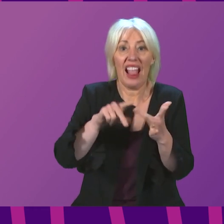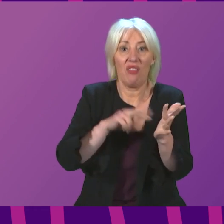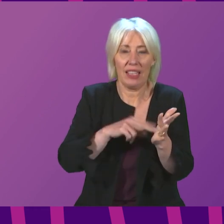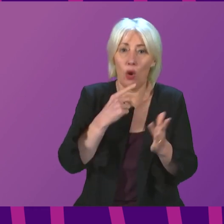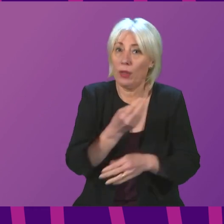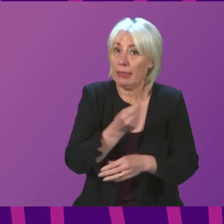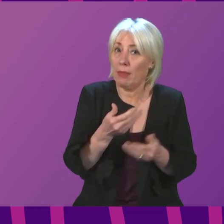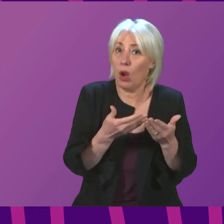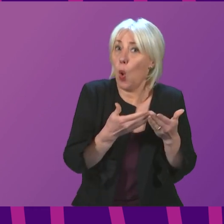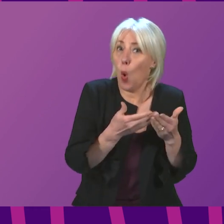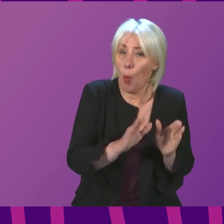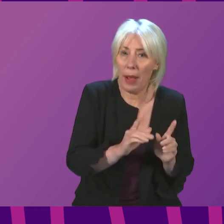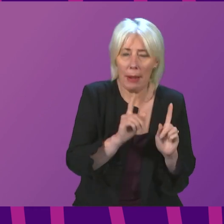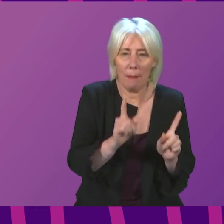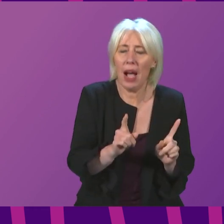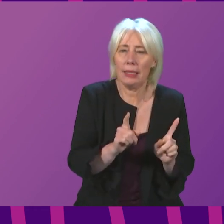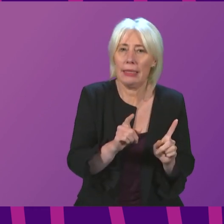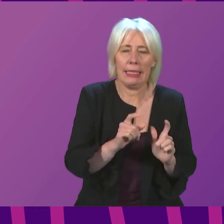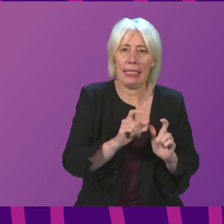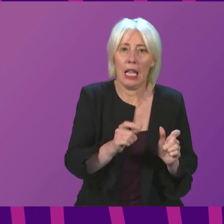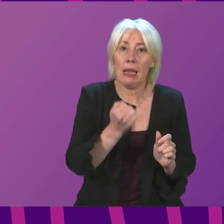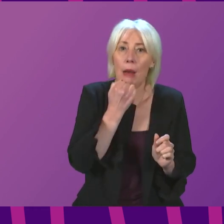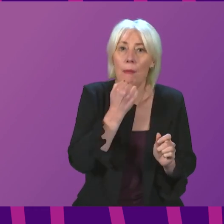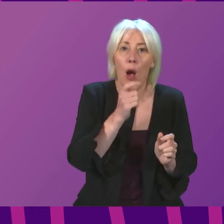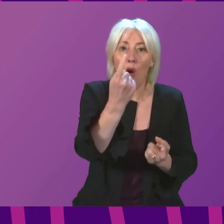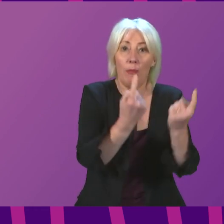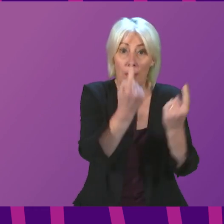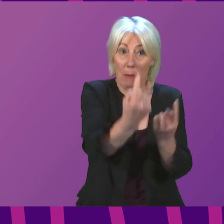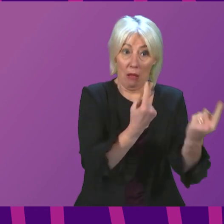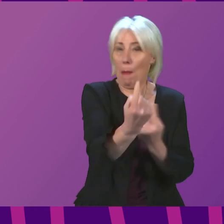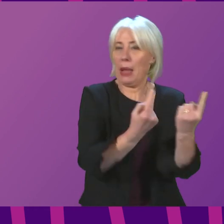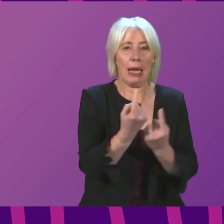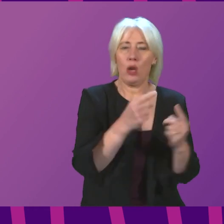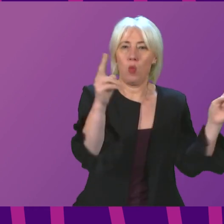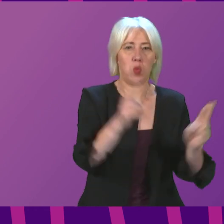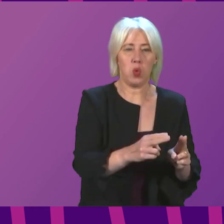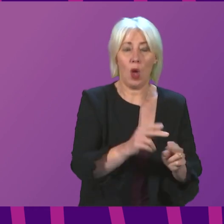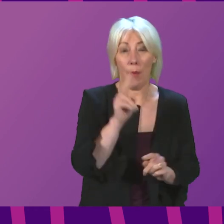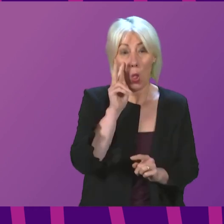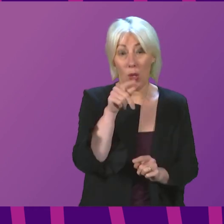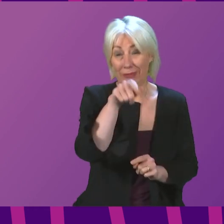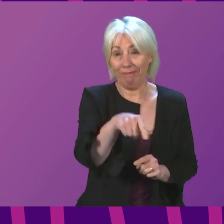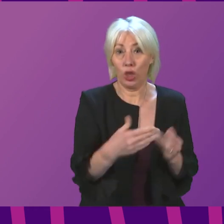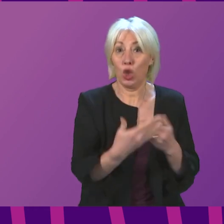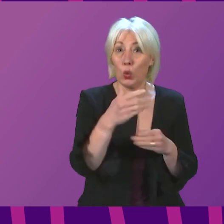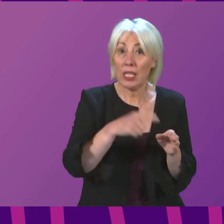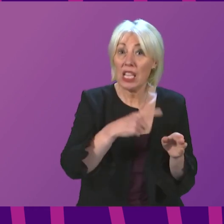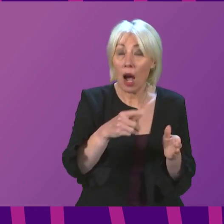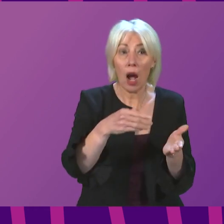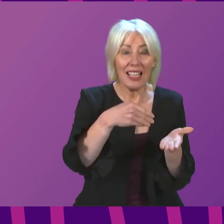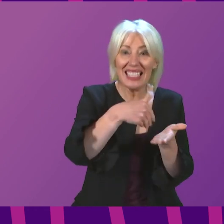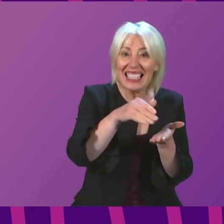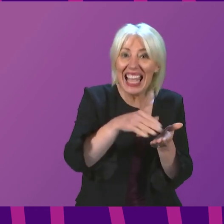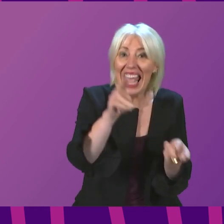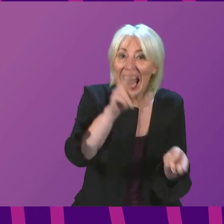open, but have experienced a significant reduction in footfall. As we look at New Year's sales, what plans does the Scottish Government